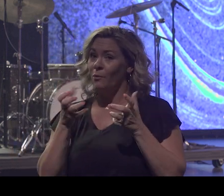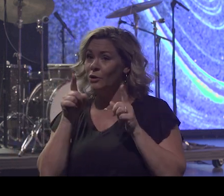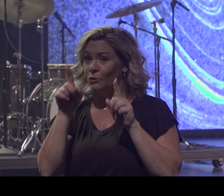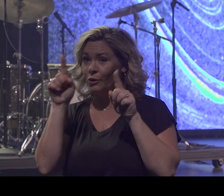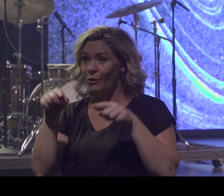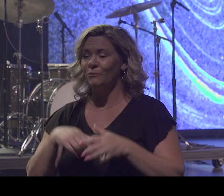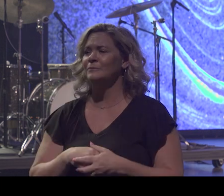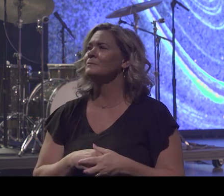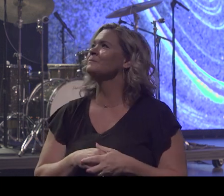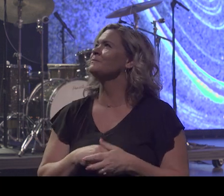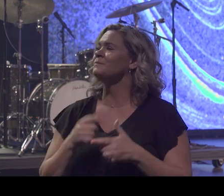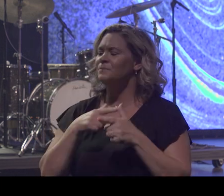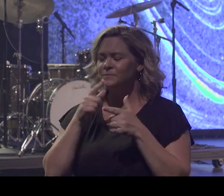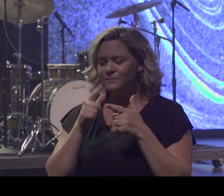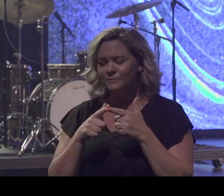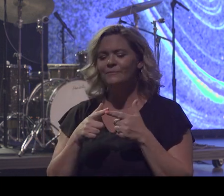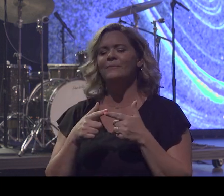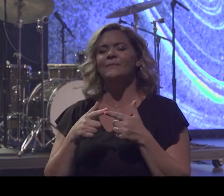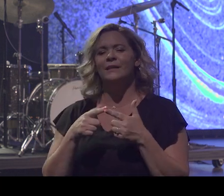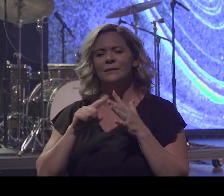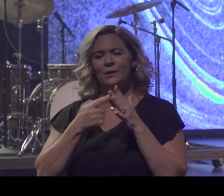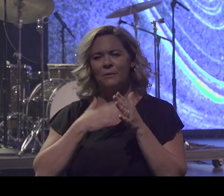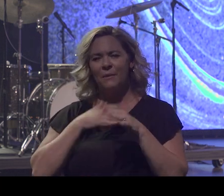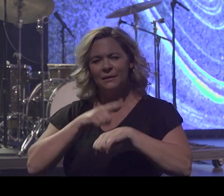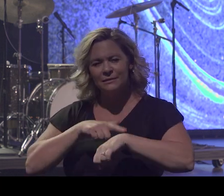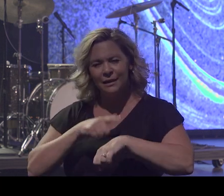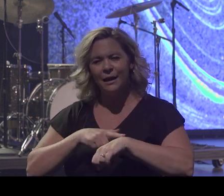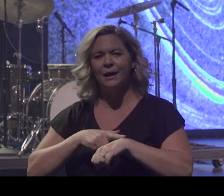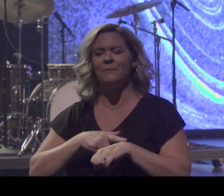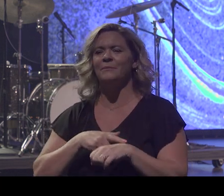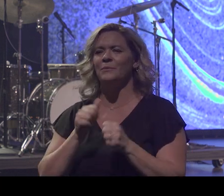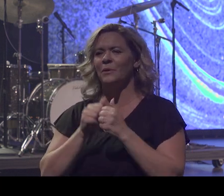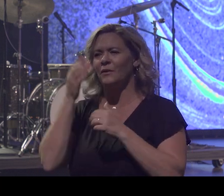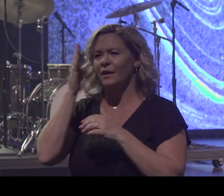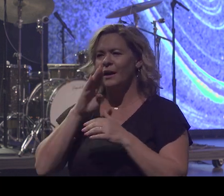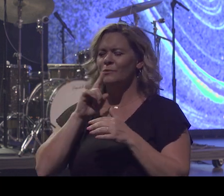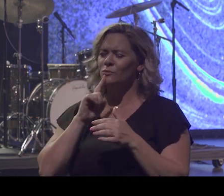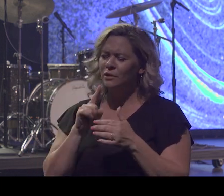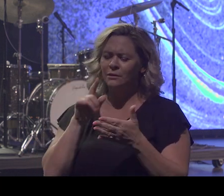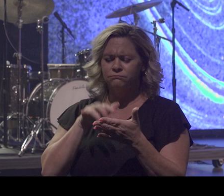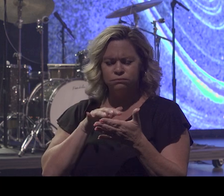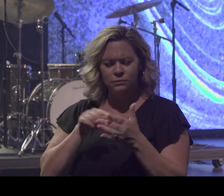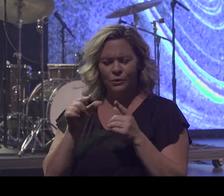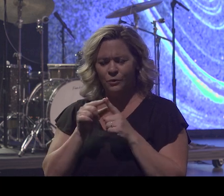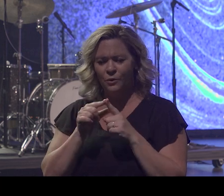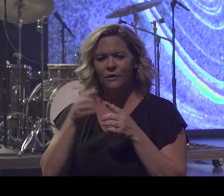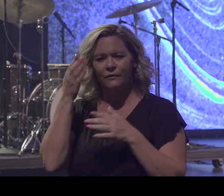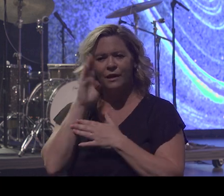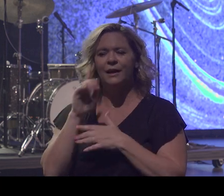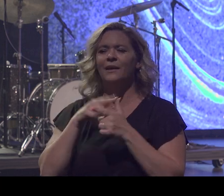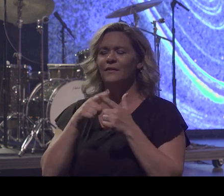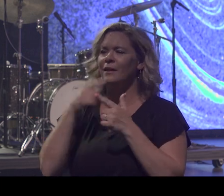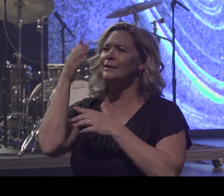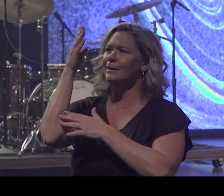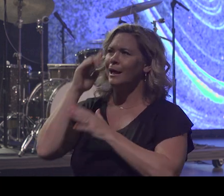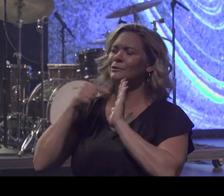started hiding out with God and got discipled and saturated myself in the word. And there it was. God revealed himself to me.